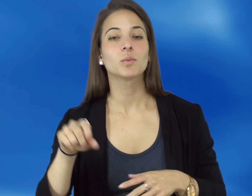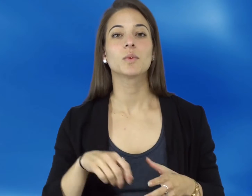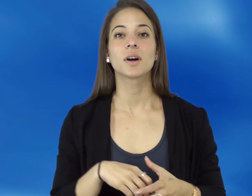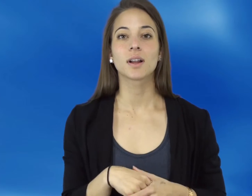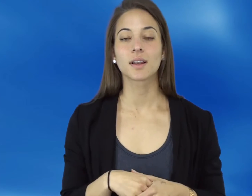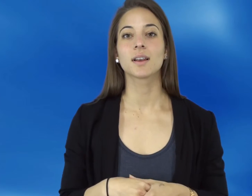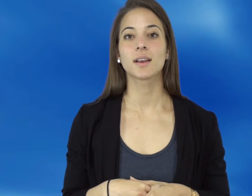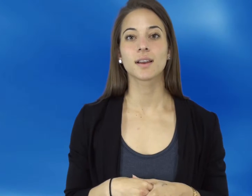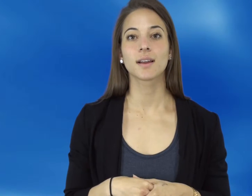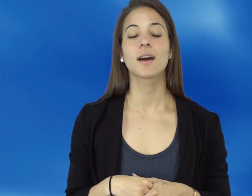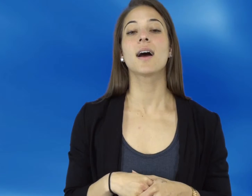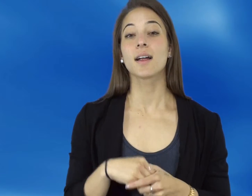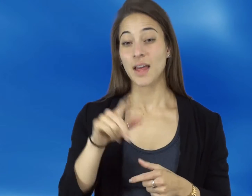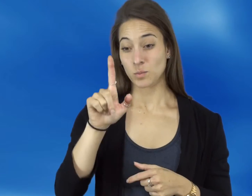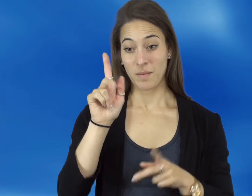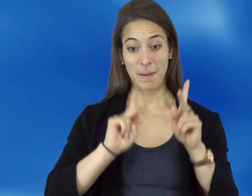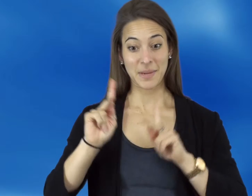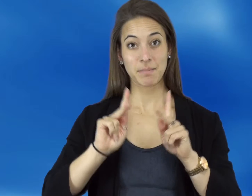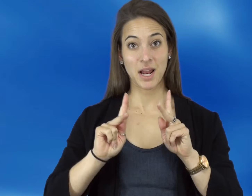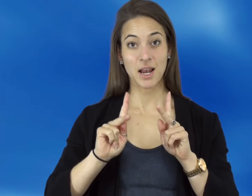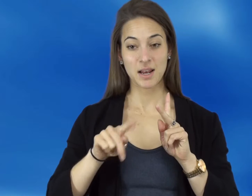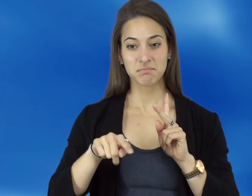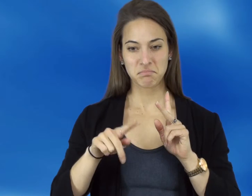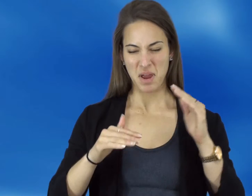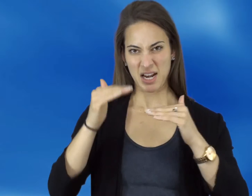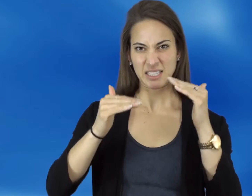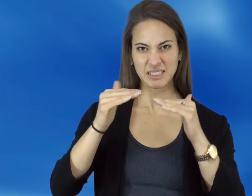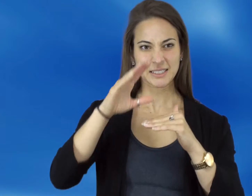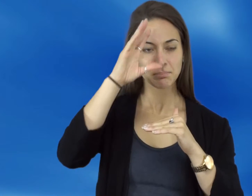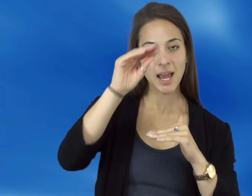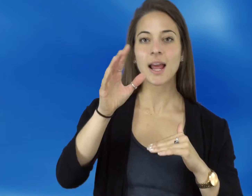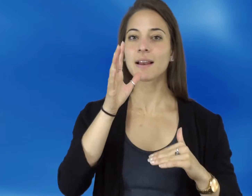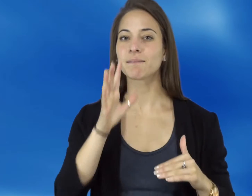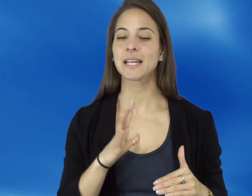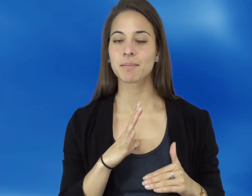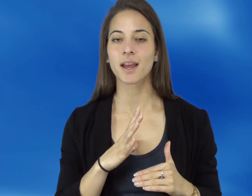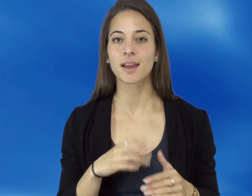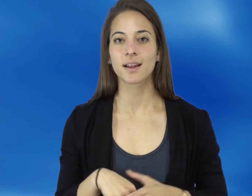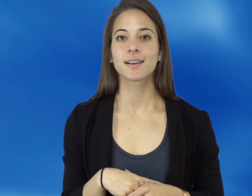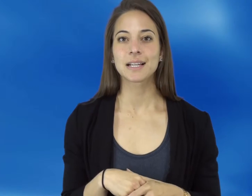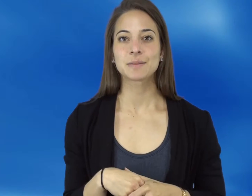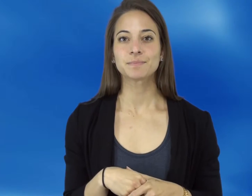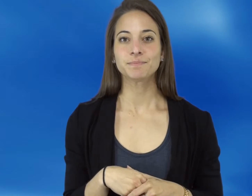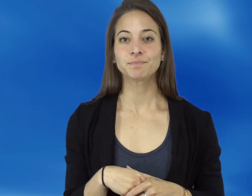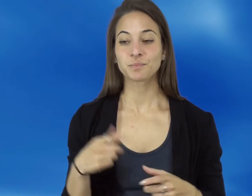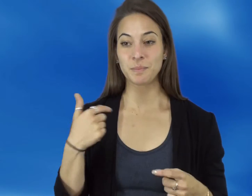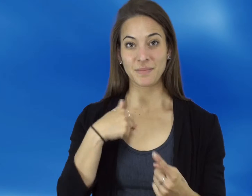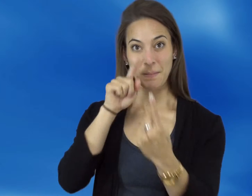And for others, sign language was not available to them until after high school. Of those 21 people, there was a good